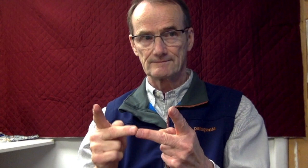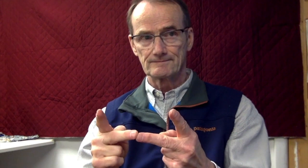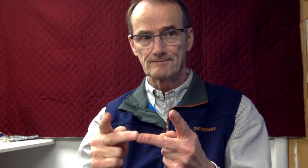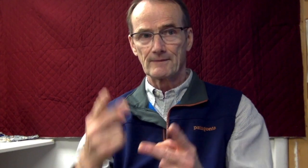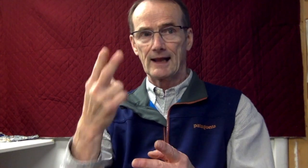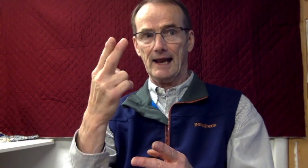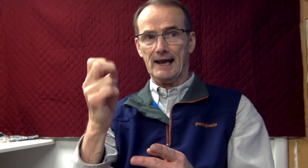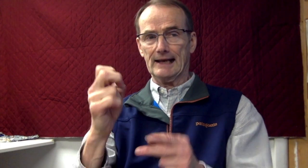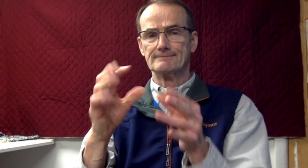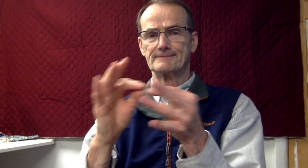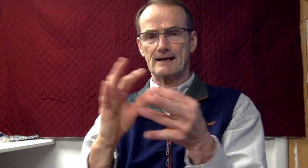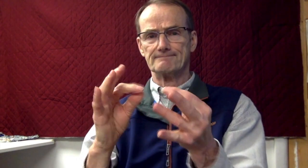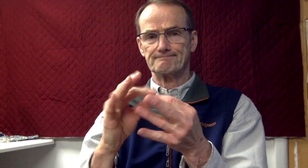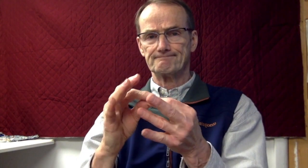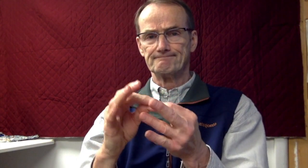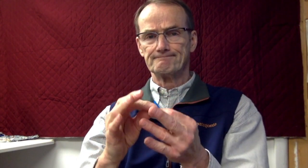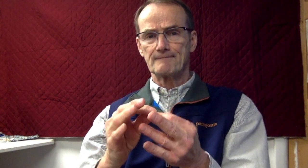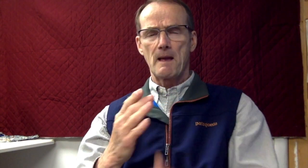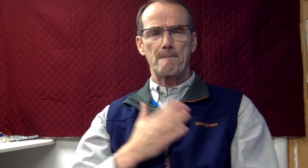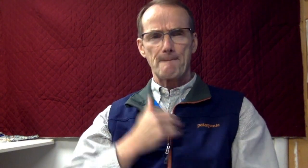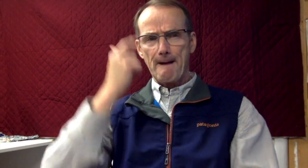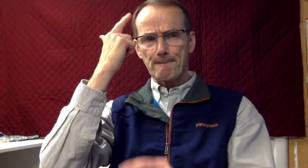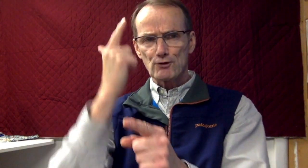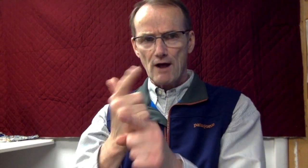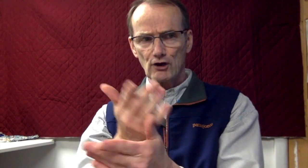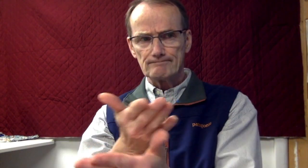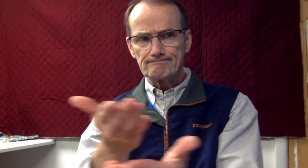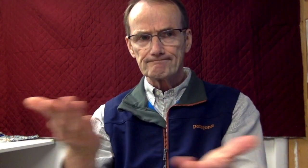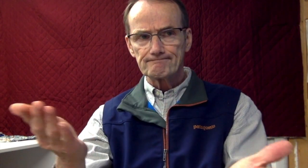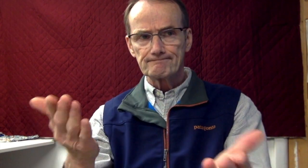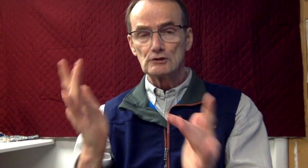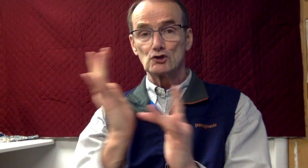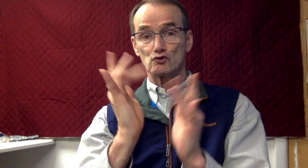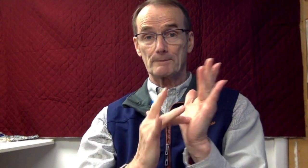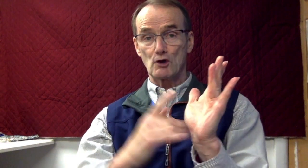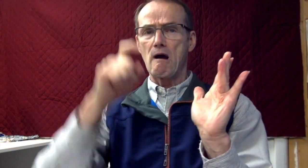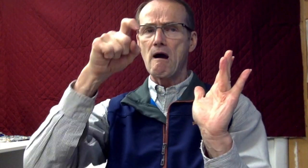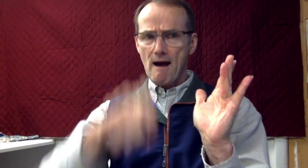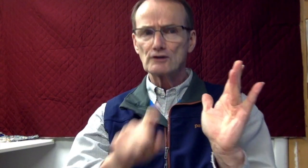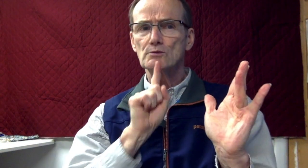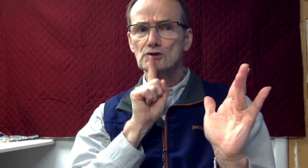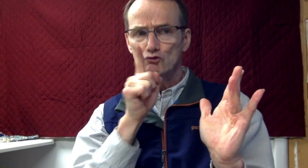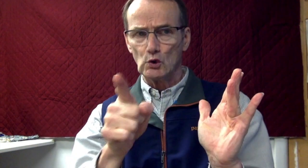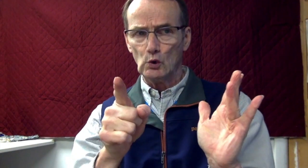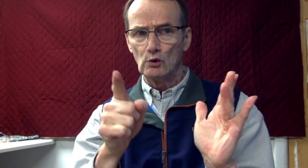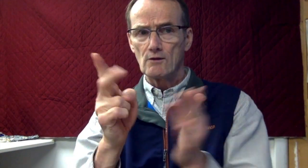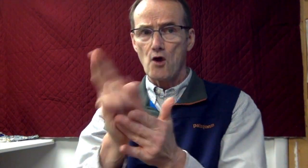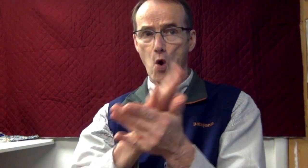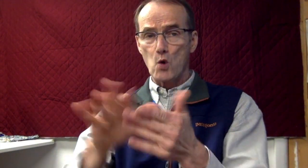There were a group of about 120 persons in one place. He said, My